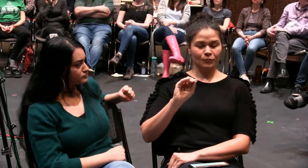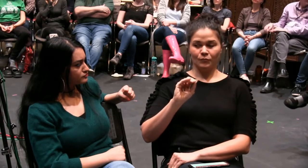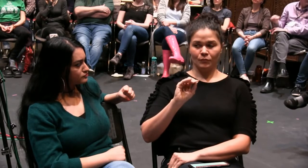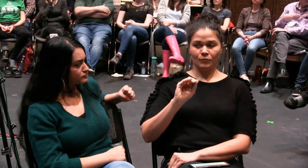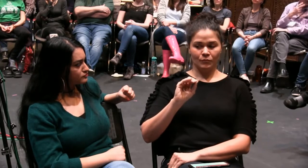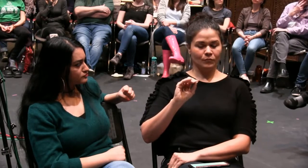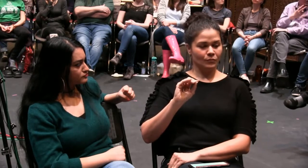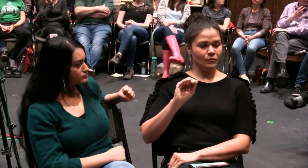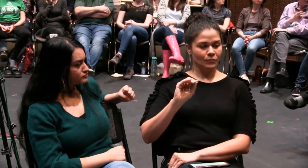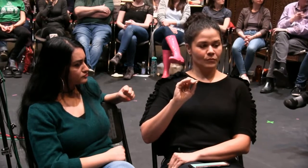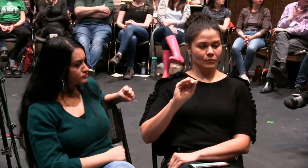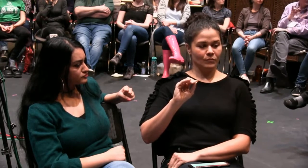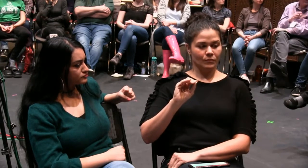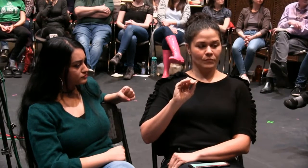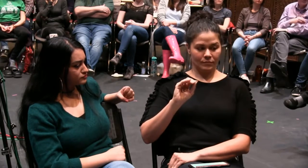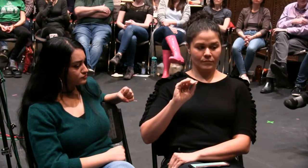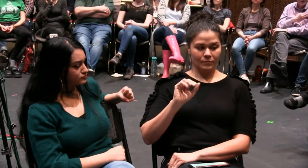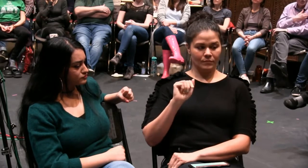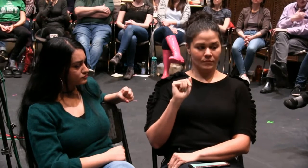And the character that she played was Horatio.